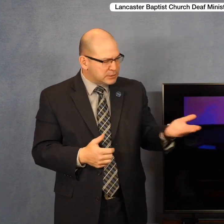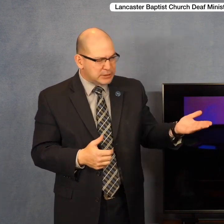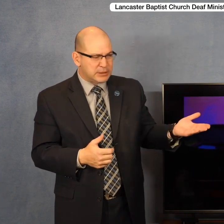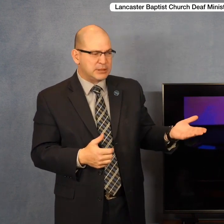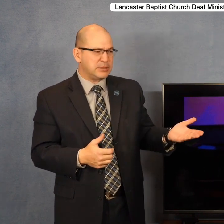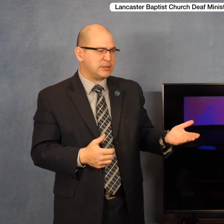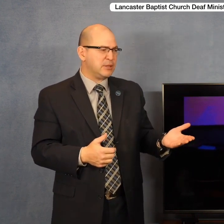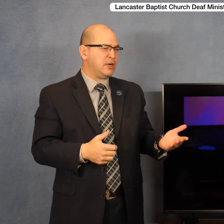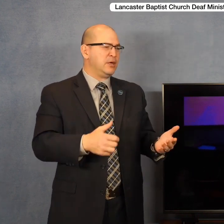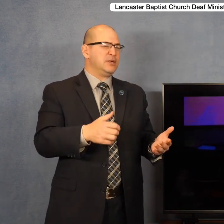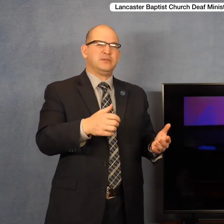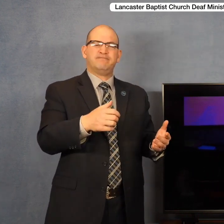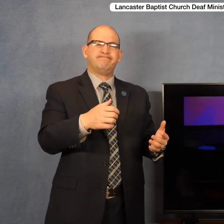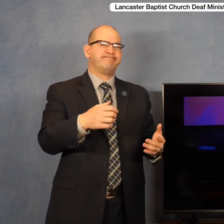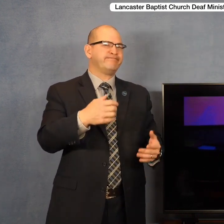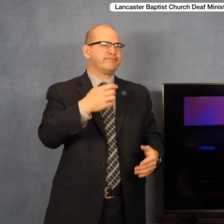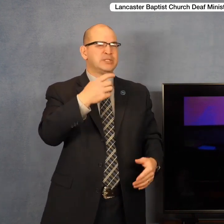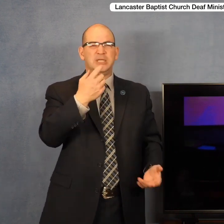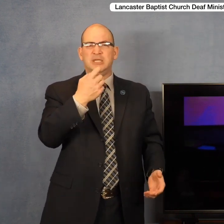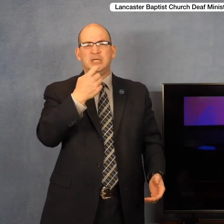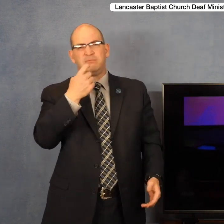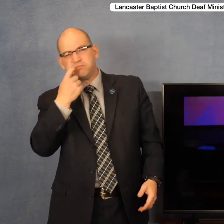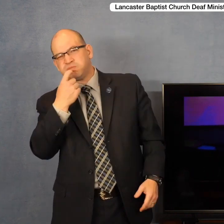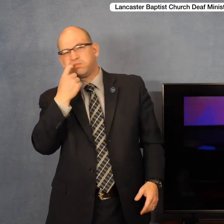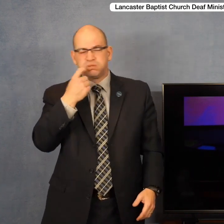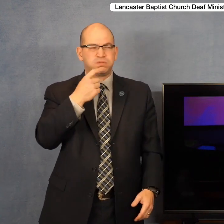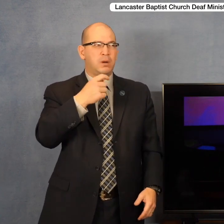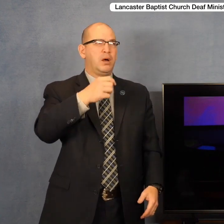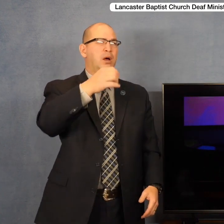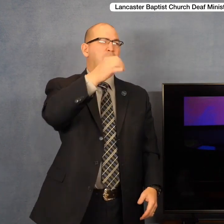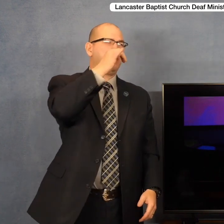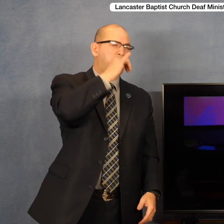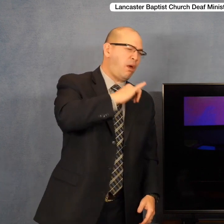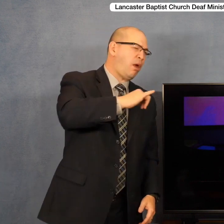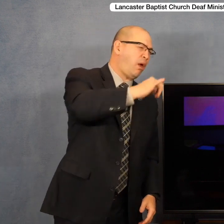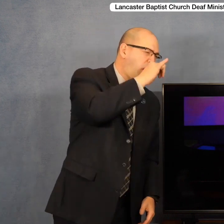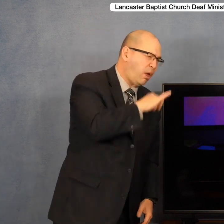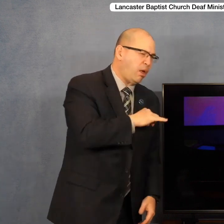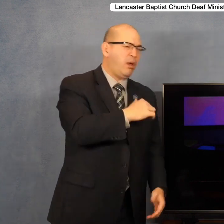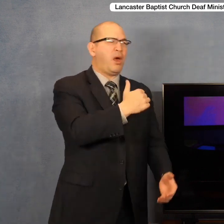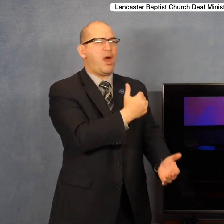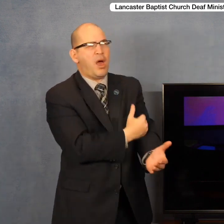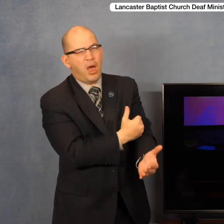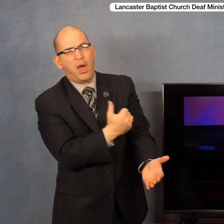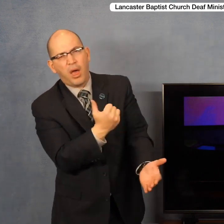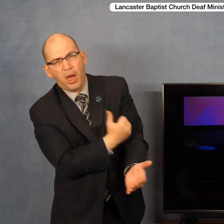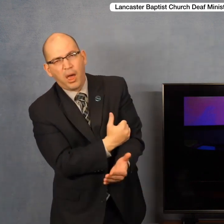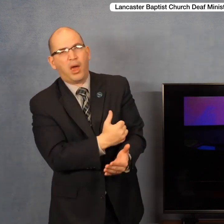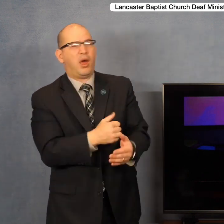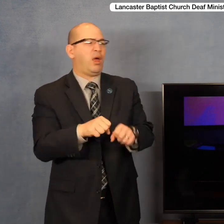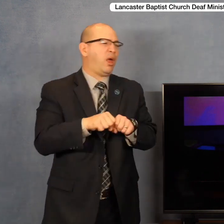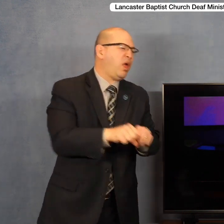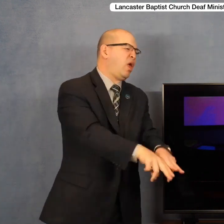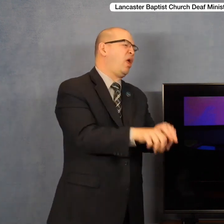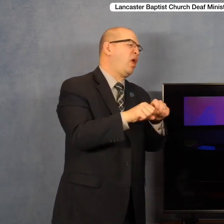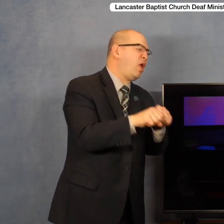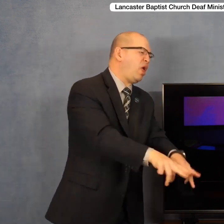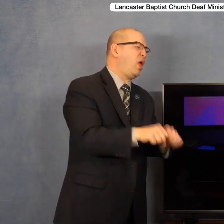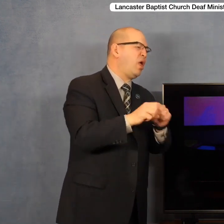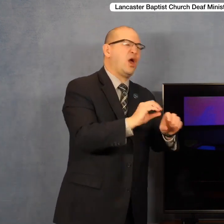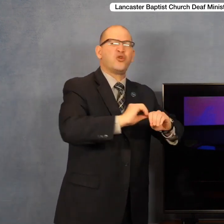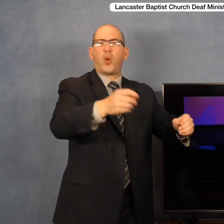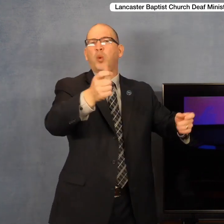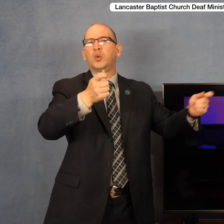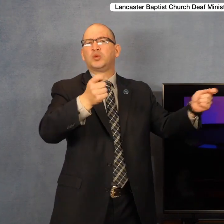for that next drink, that next syringe, that next illicit relationship? They're out of control. They're under